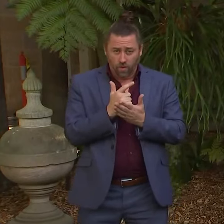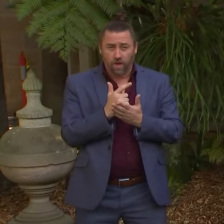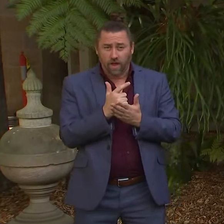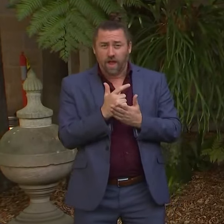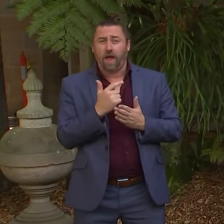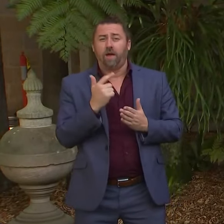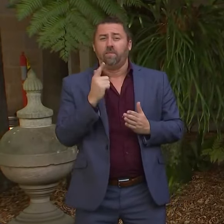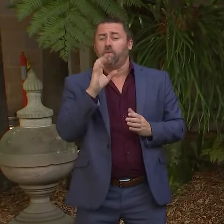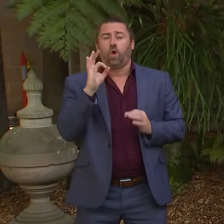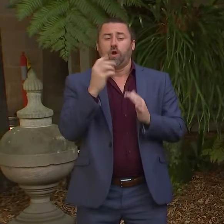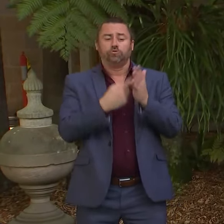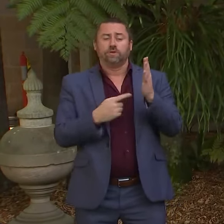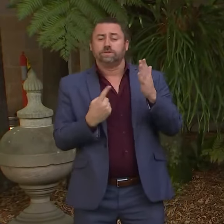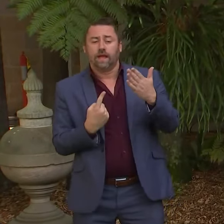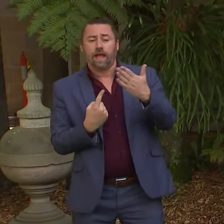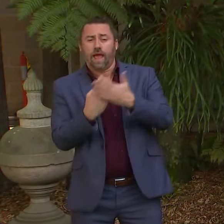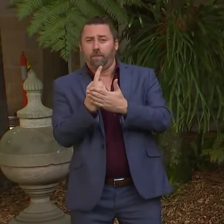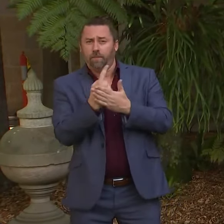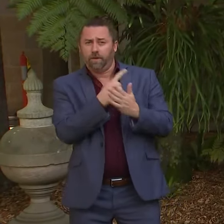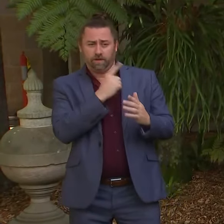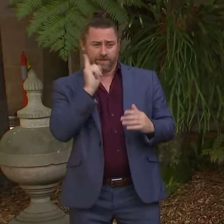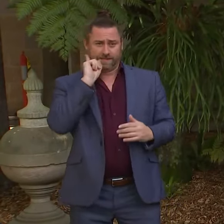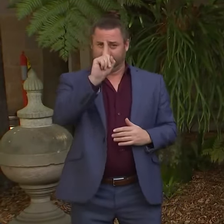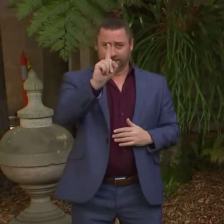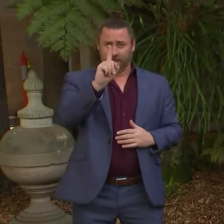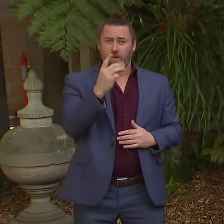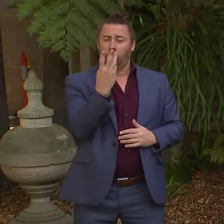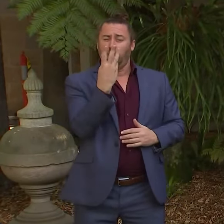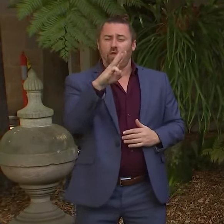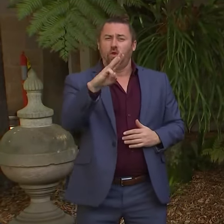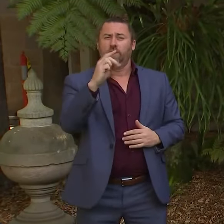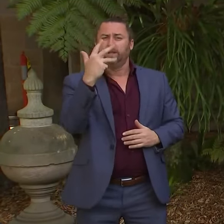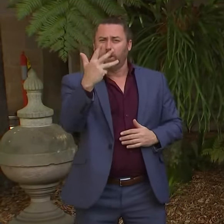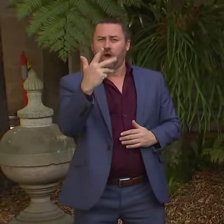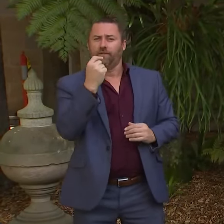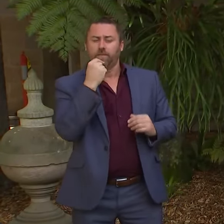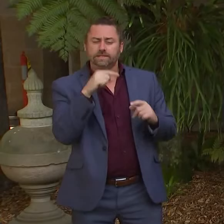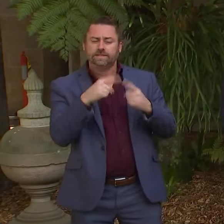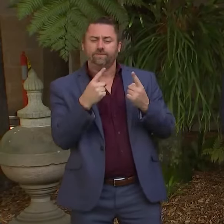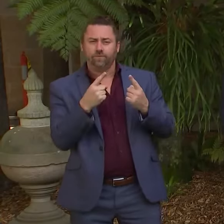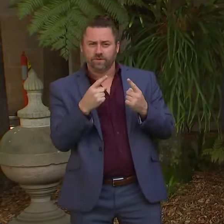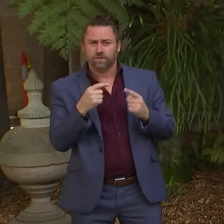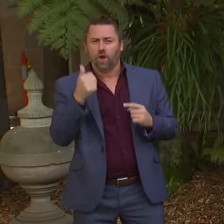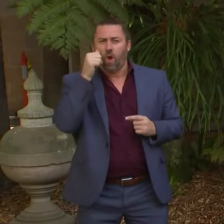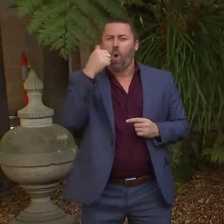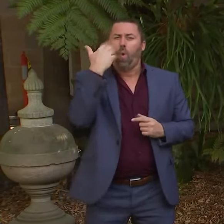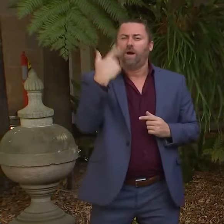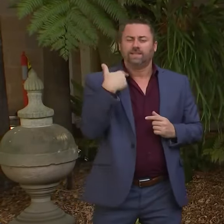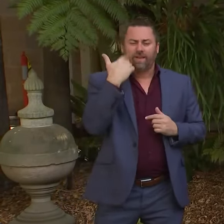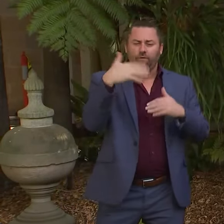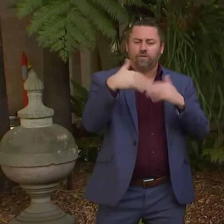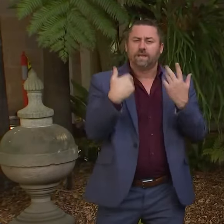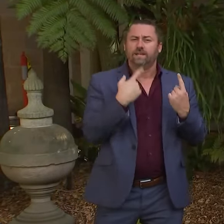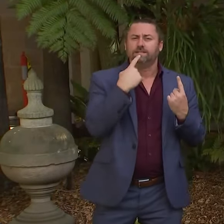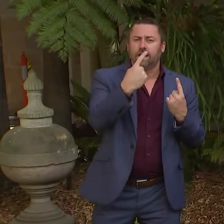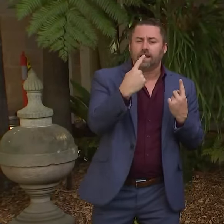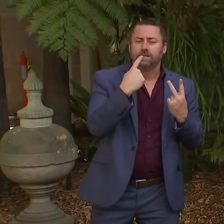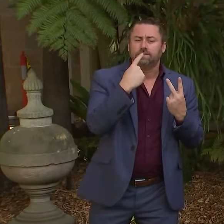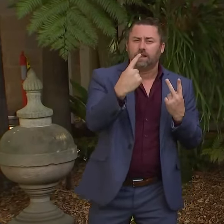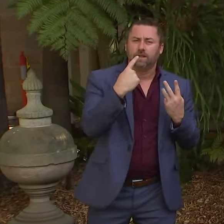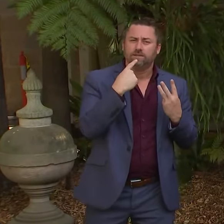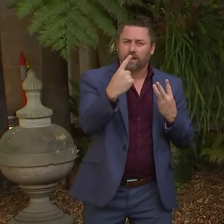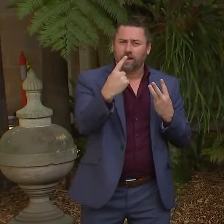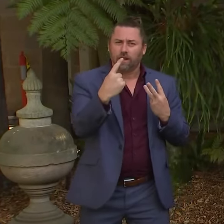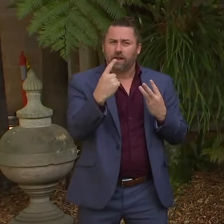as opposed to deaths that have occurred in the last 24 hours. We've always reported how many we have received